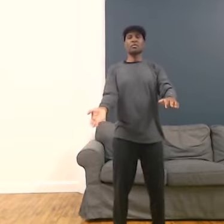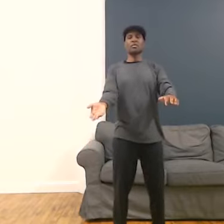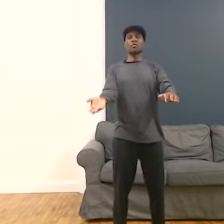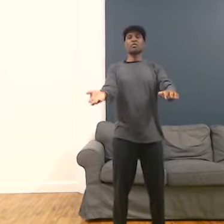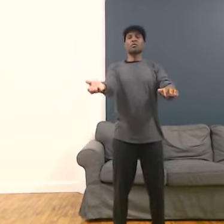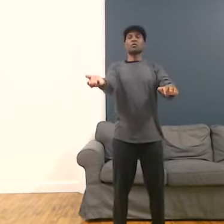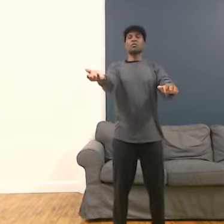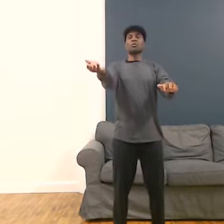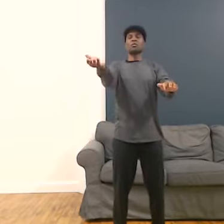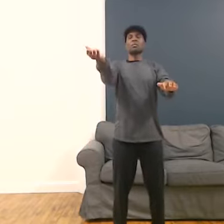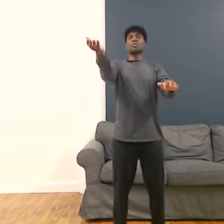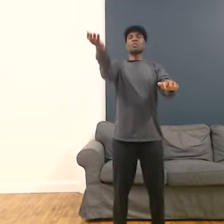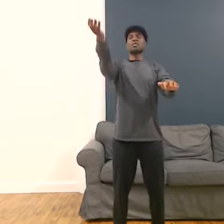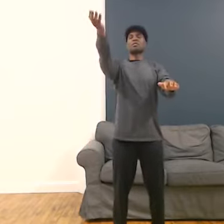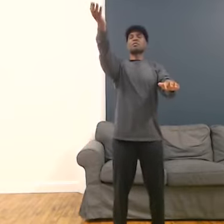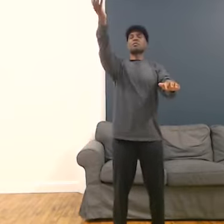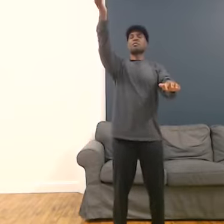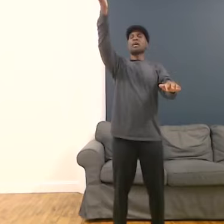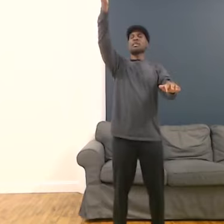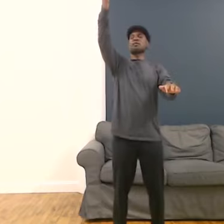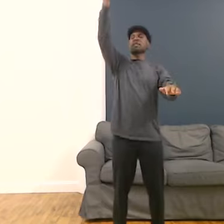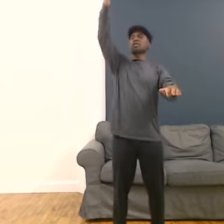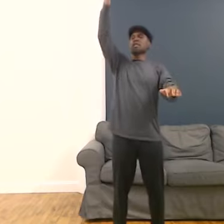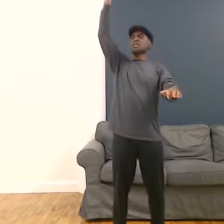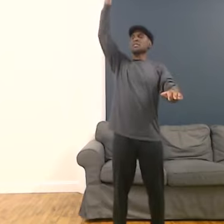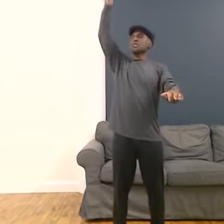Let's do two more repetitions, one more past each hand.